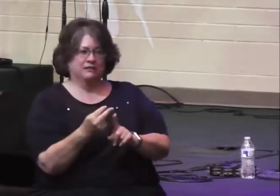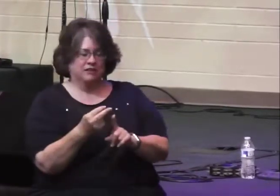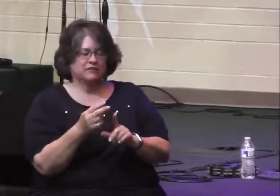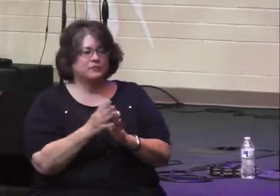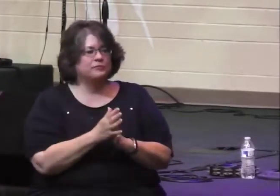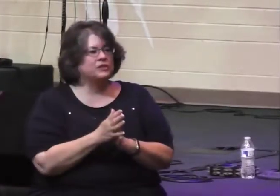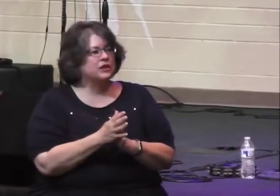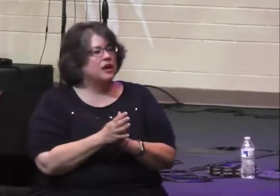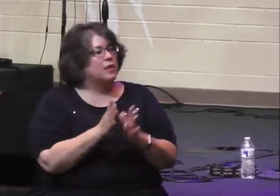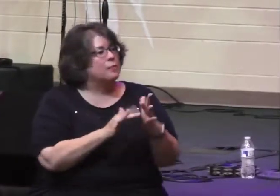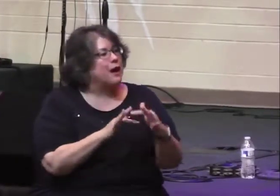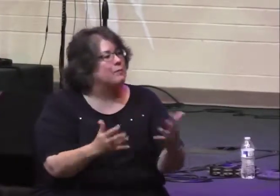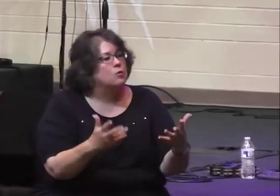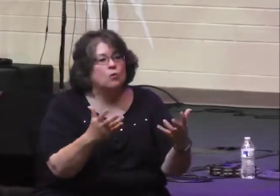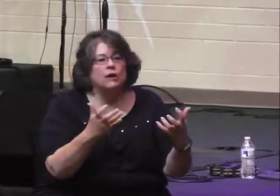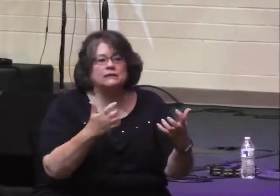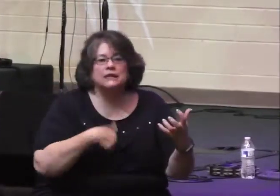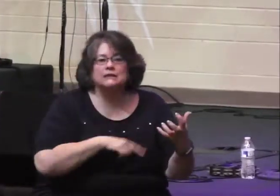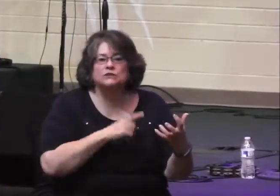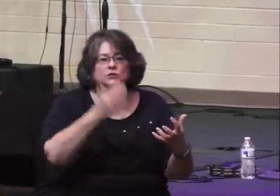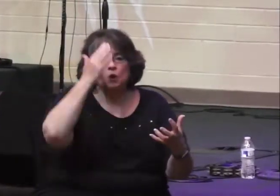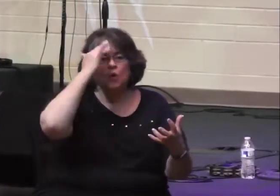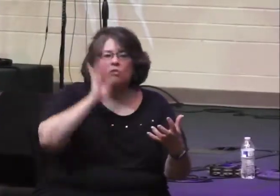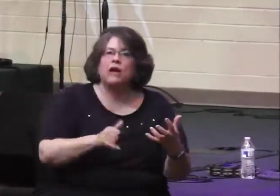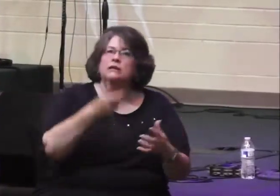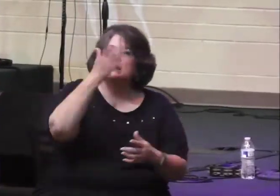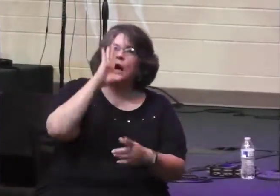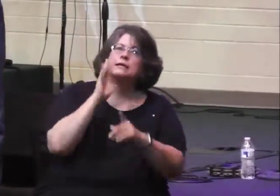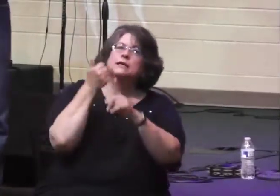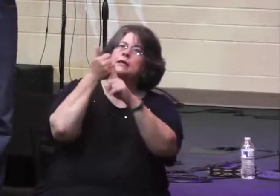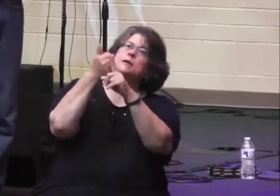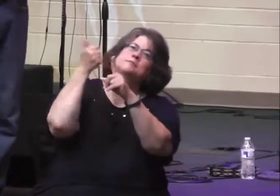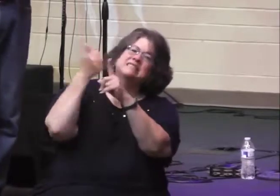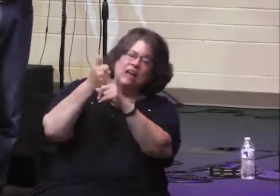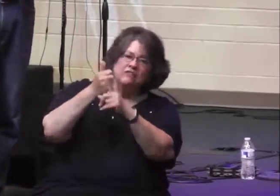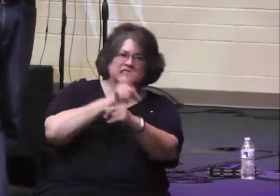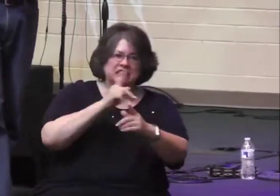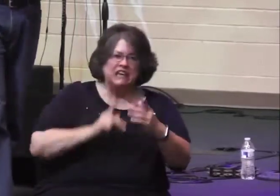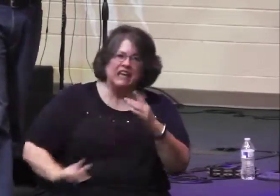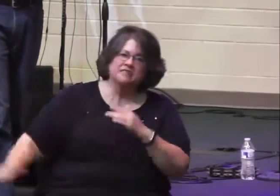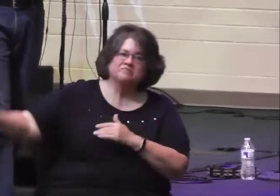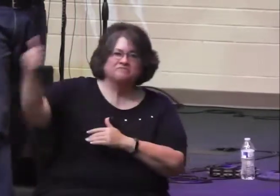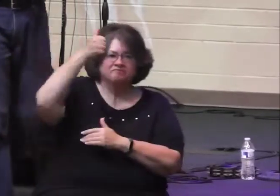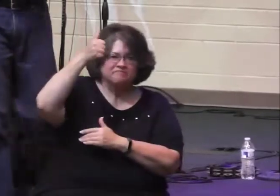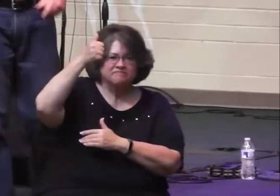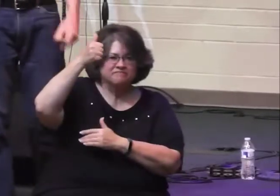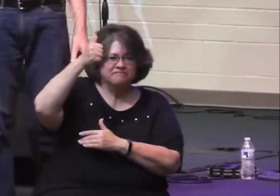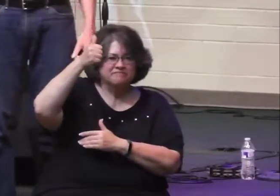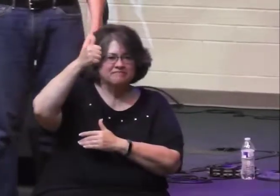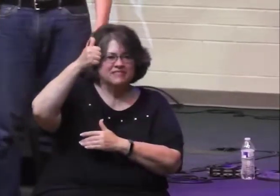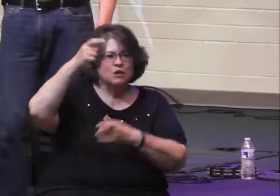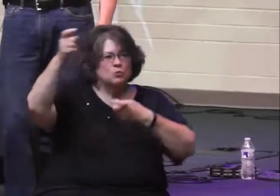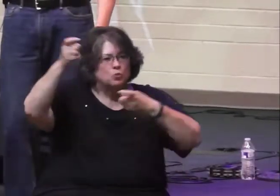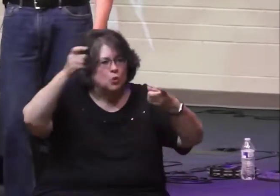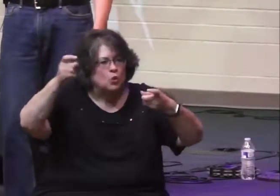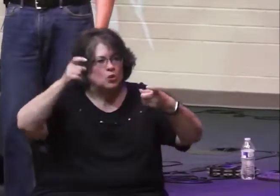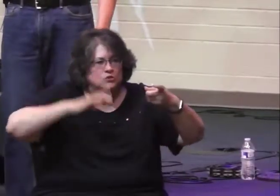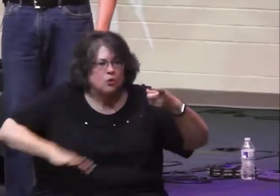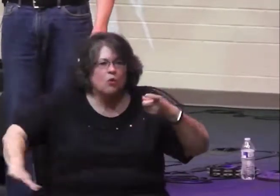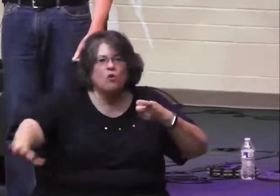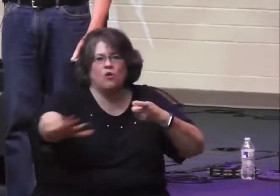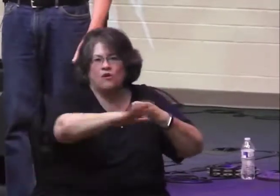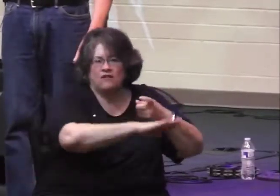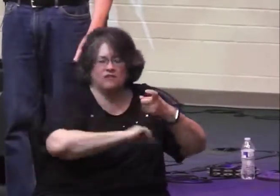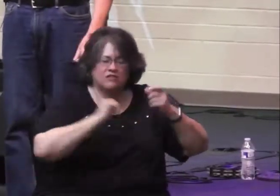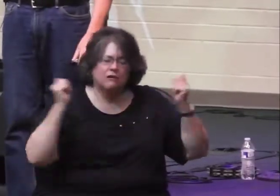here's what the Bible wants us to know. God is the king of kings. God ultimately rules